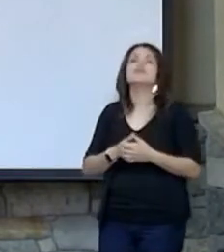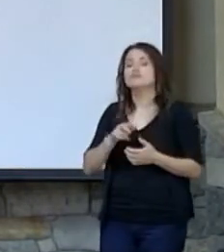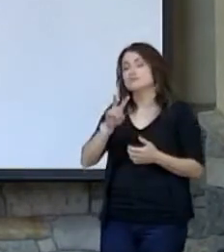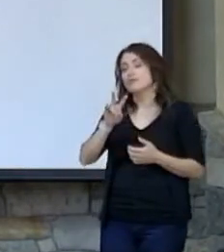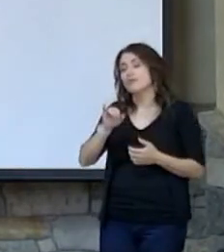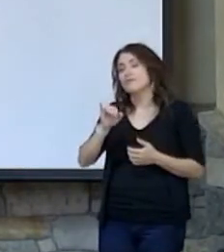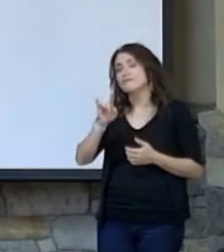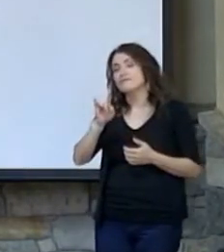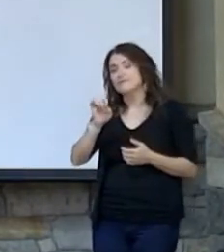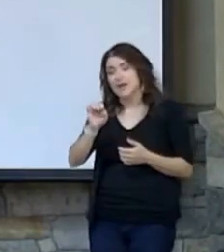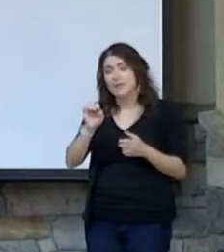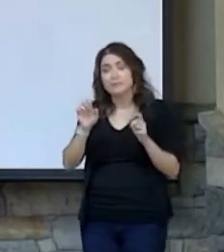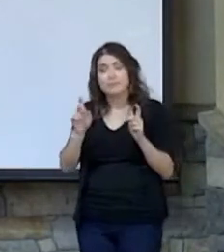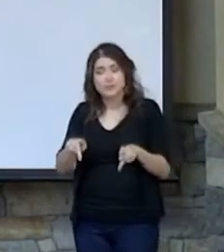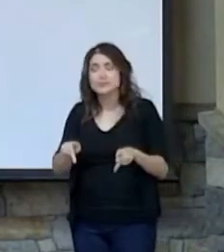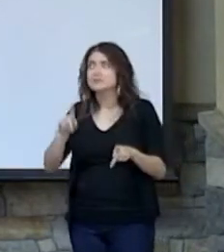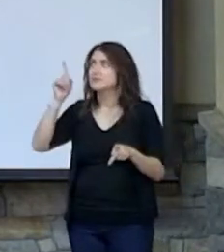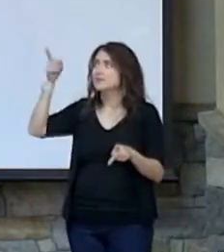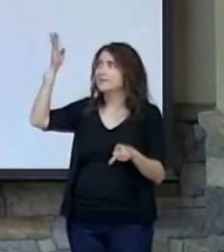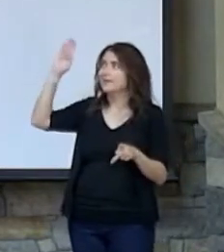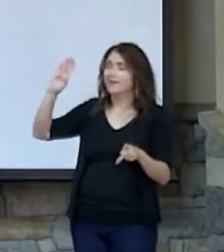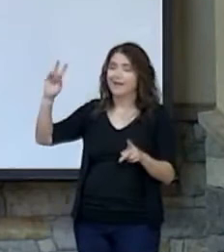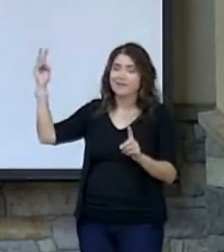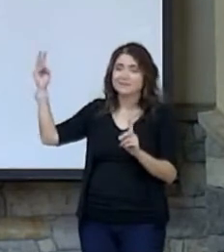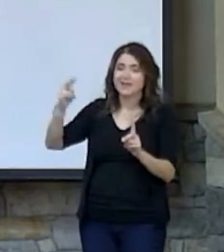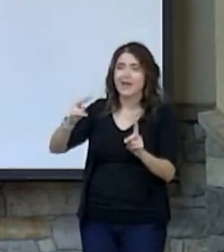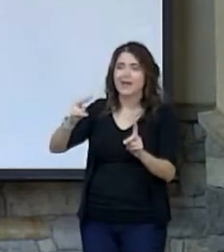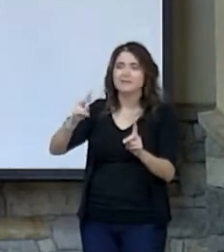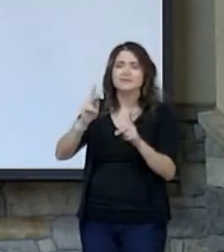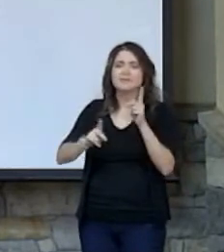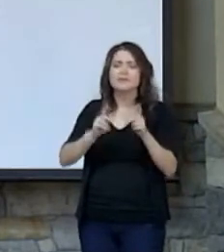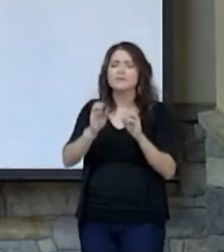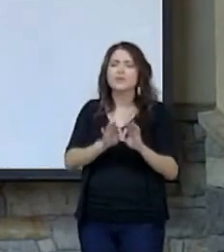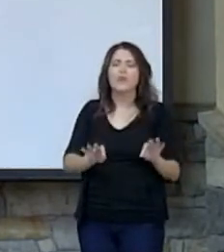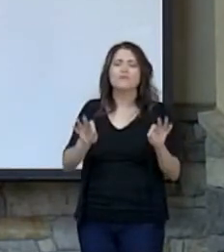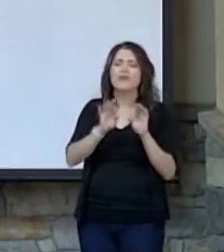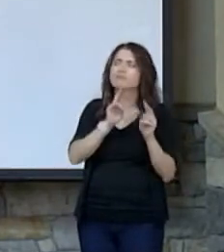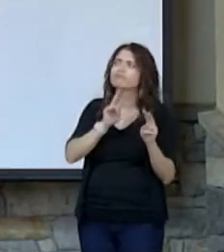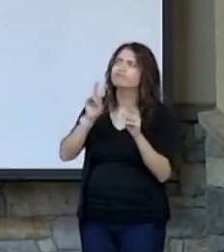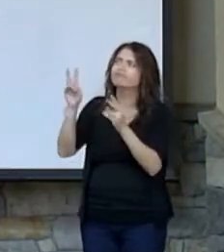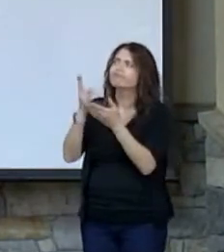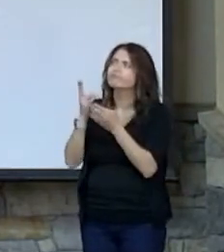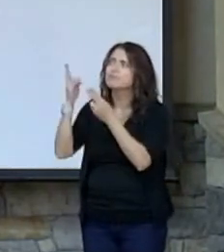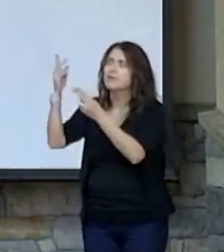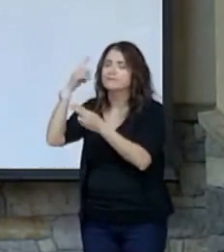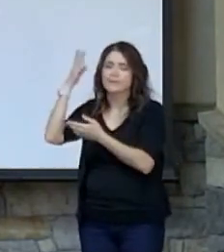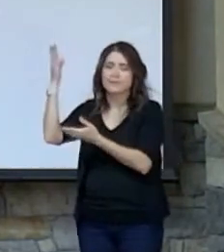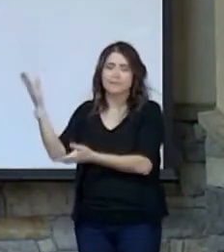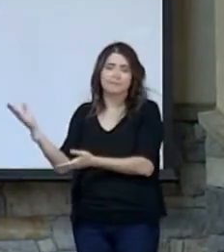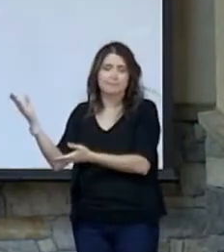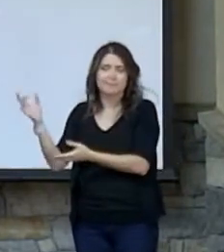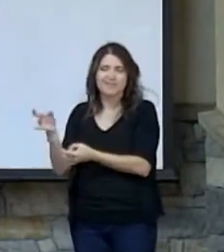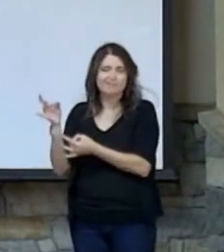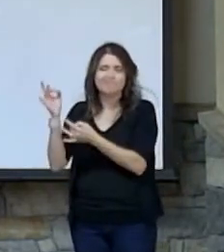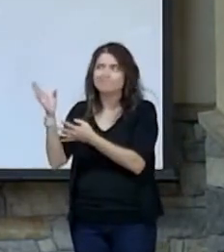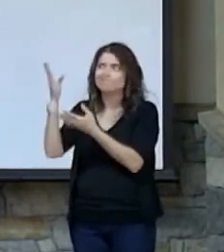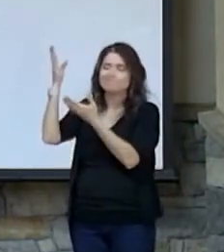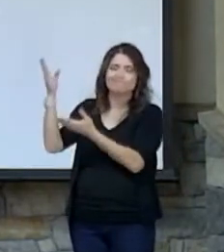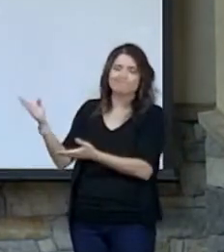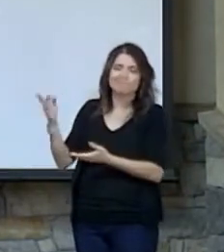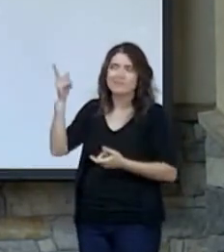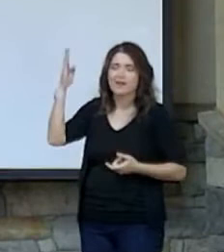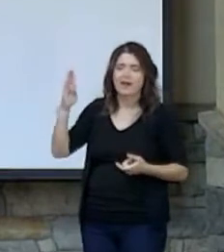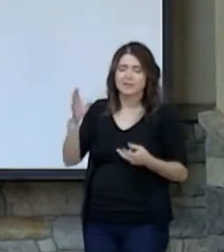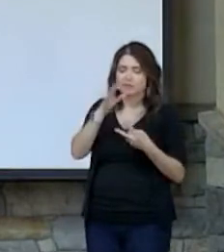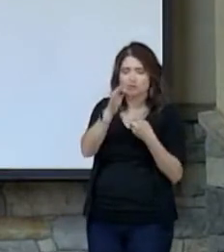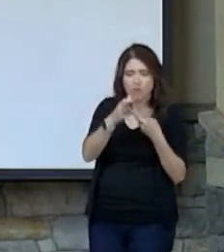person in God's eyes are those that have no value for Him in any way whatsoever. They just disregard Him in